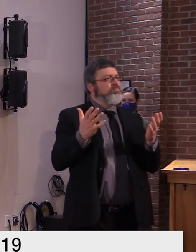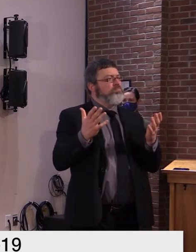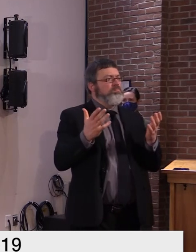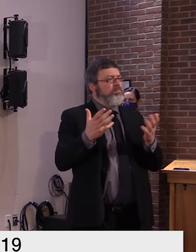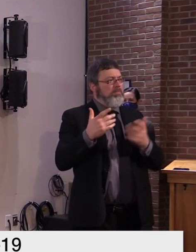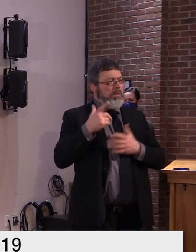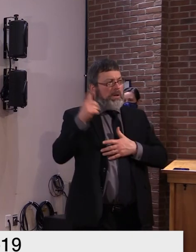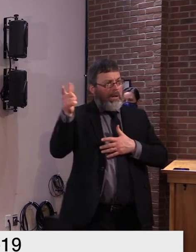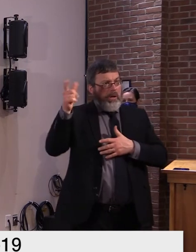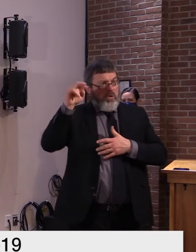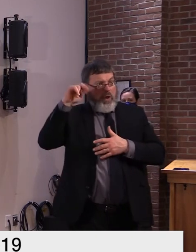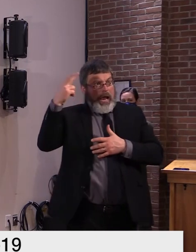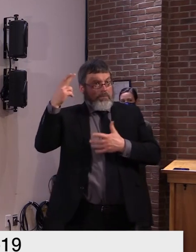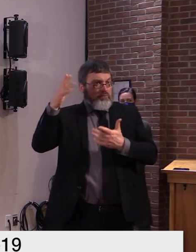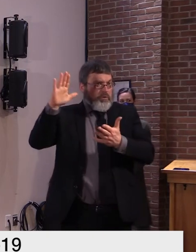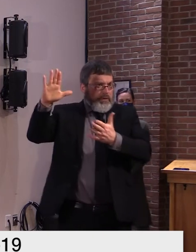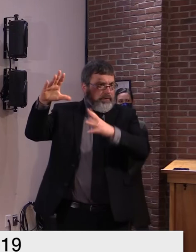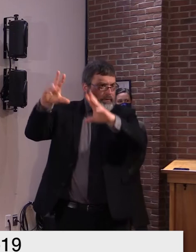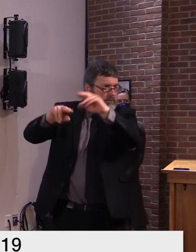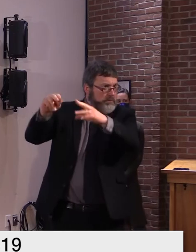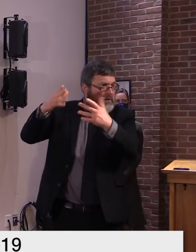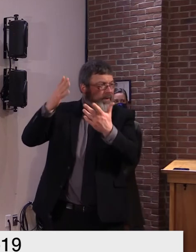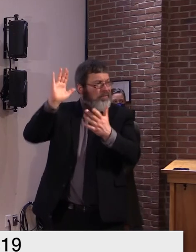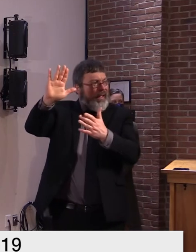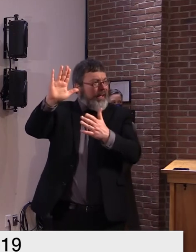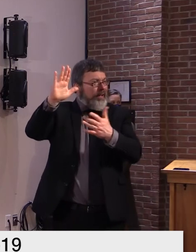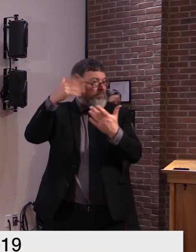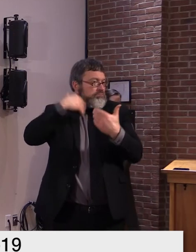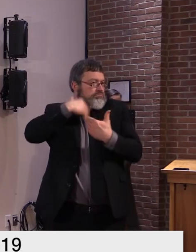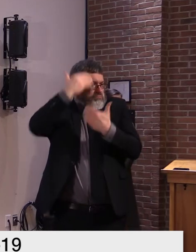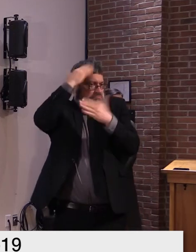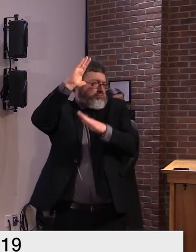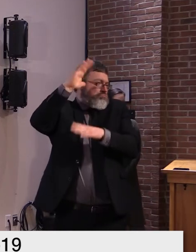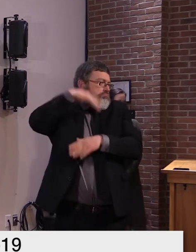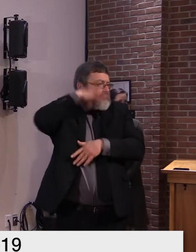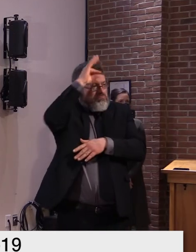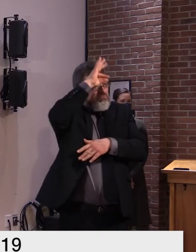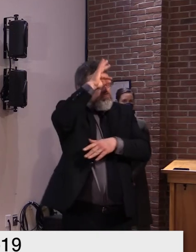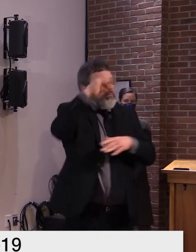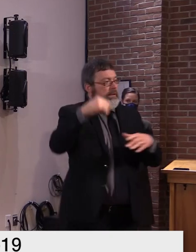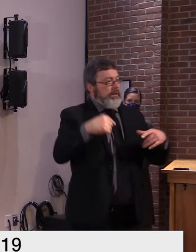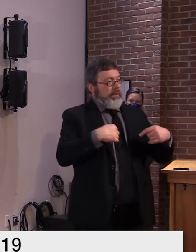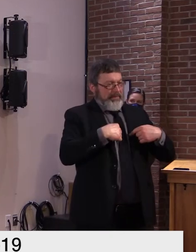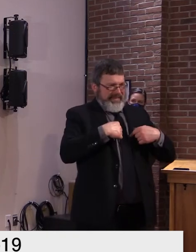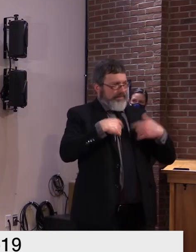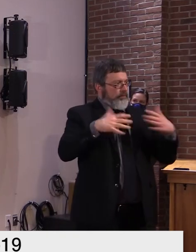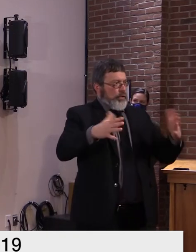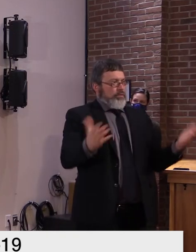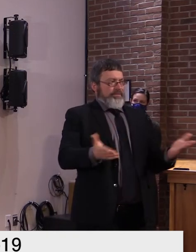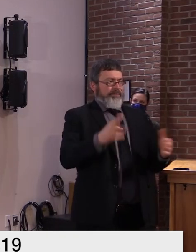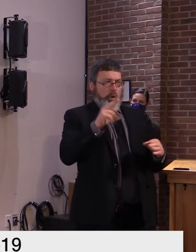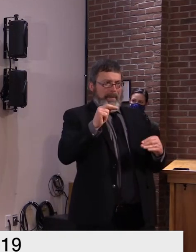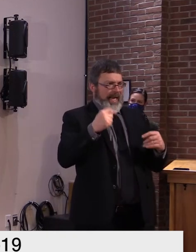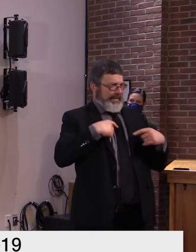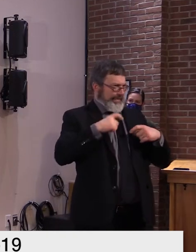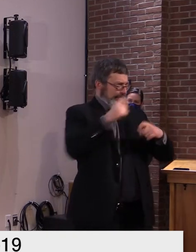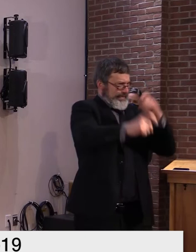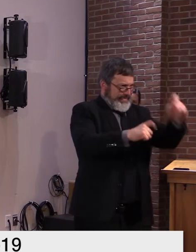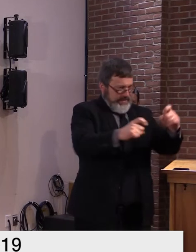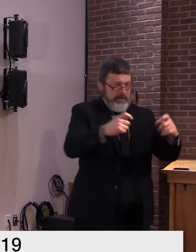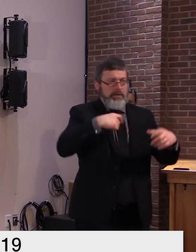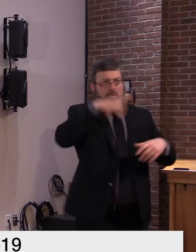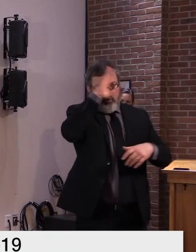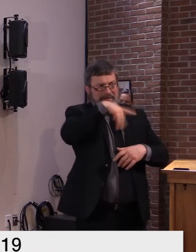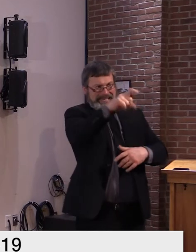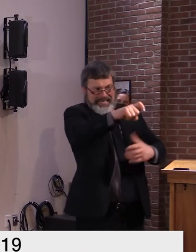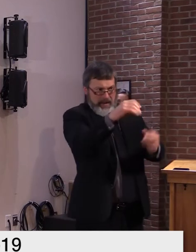out of the CRF funds they received. But I know that we've done a lot and want to do more and understand that there's more